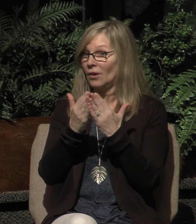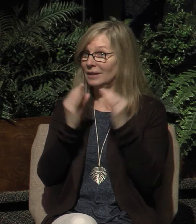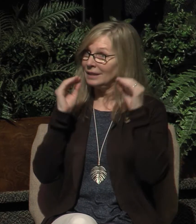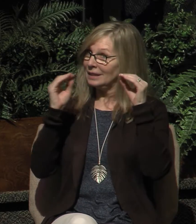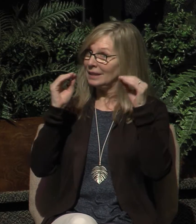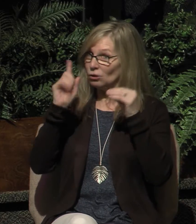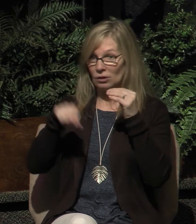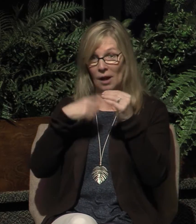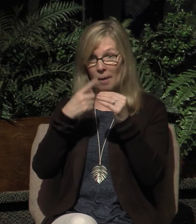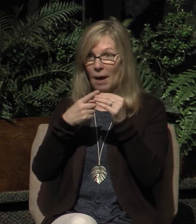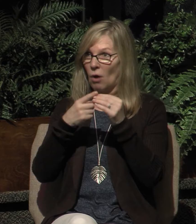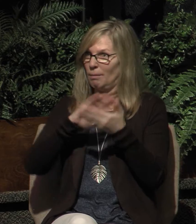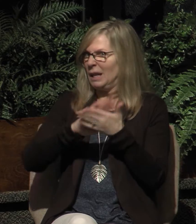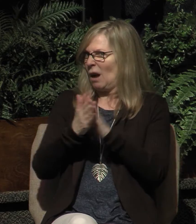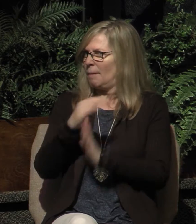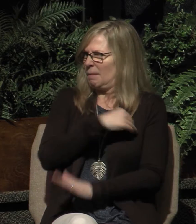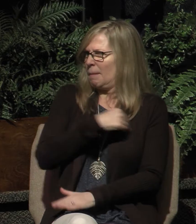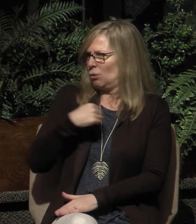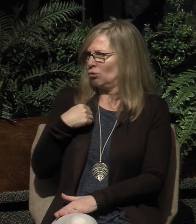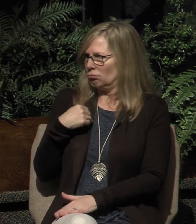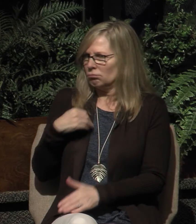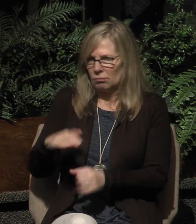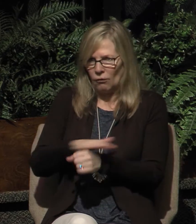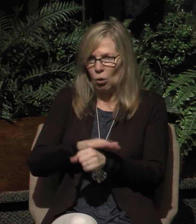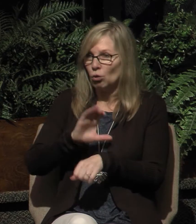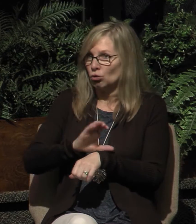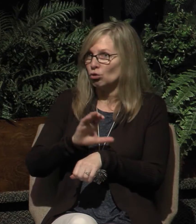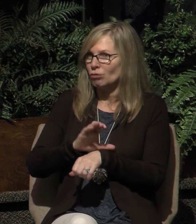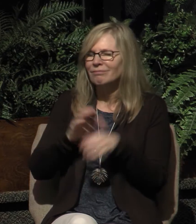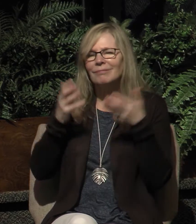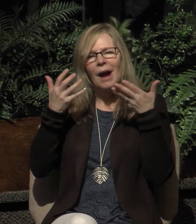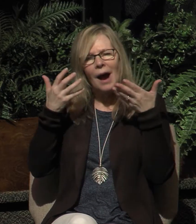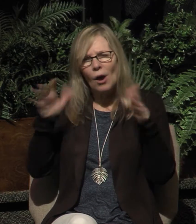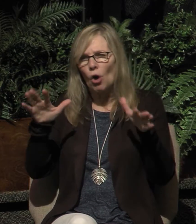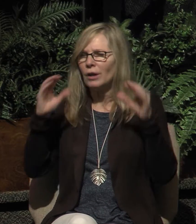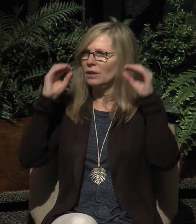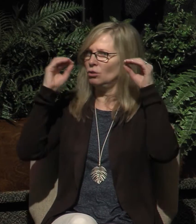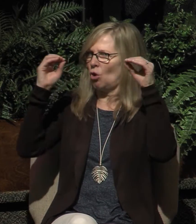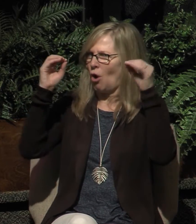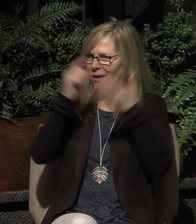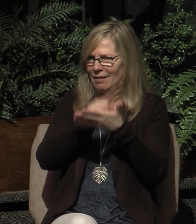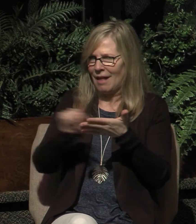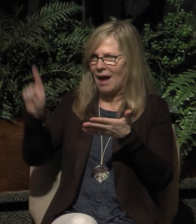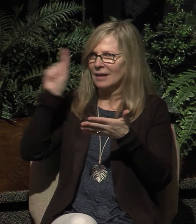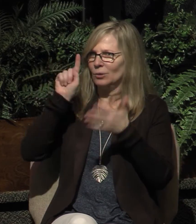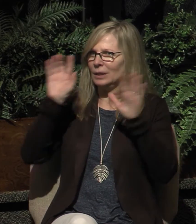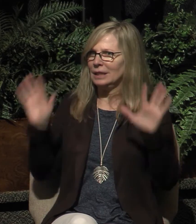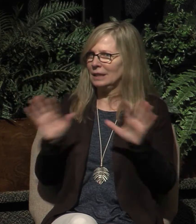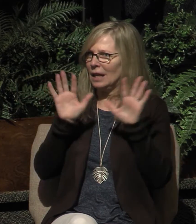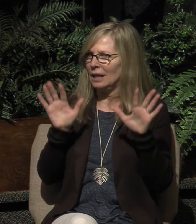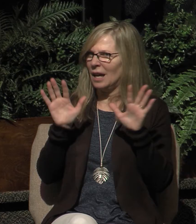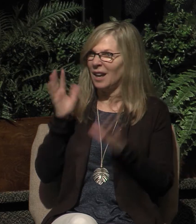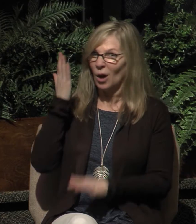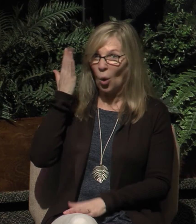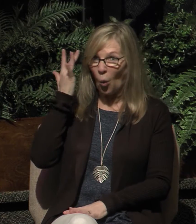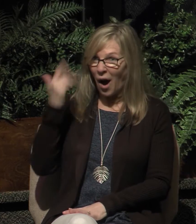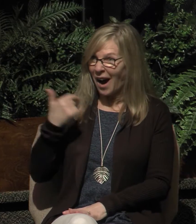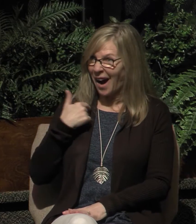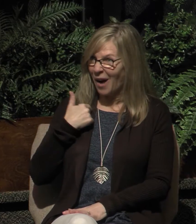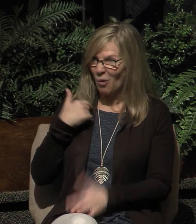being a member in a local church. As I told you last Sunday, the reason that I want to study this particular subject on church membership